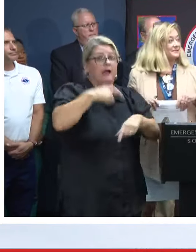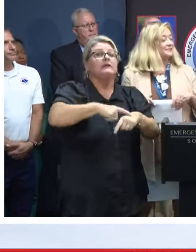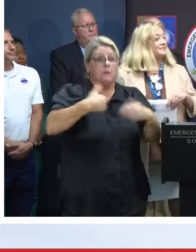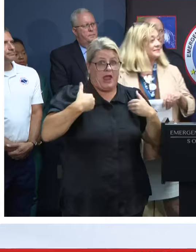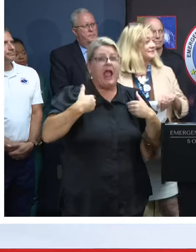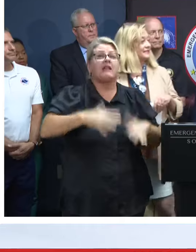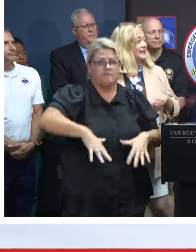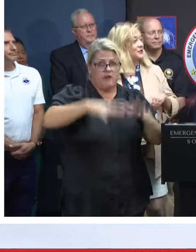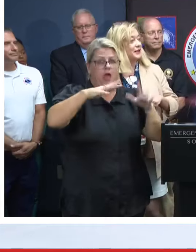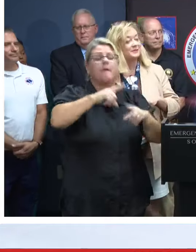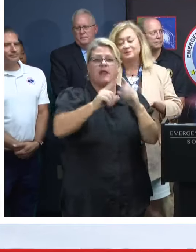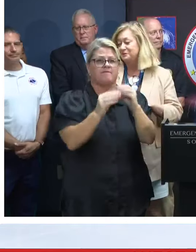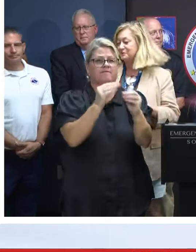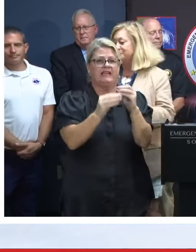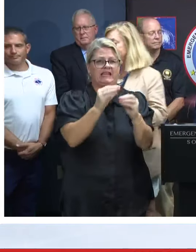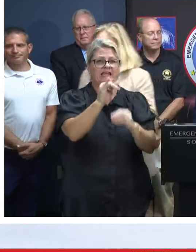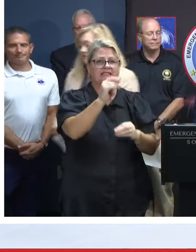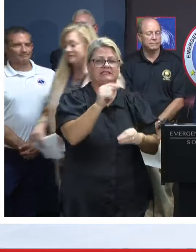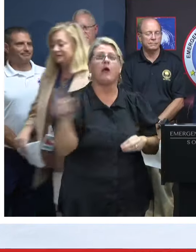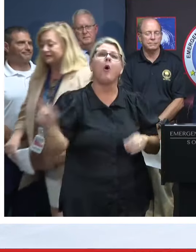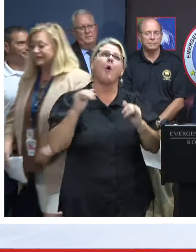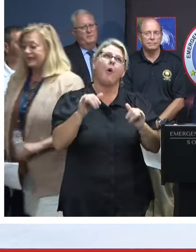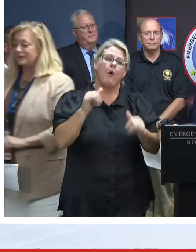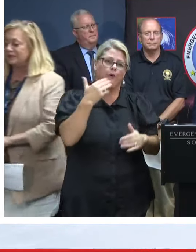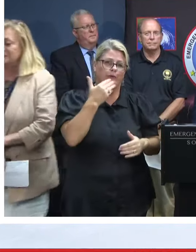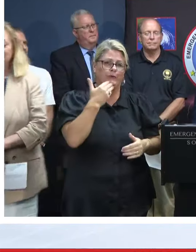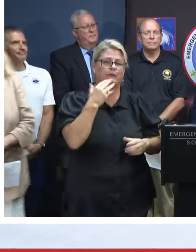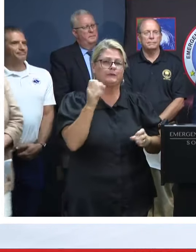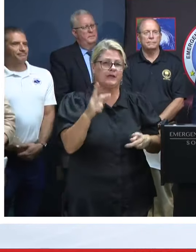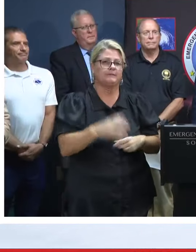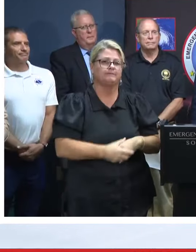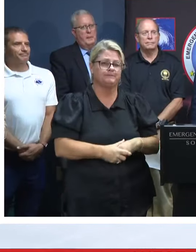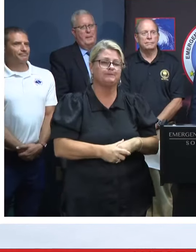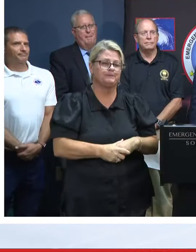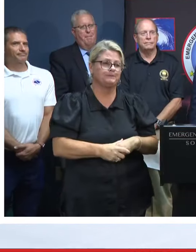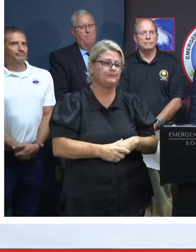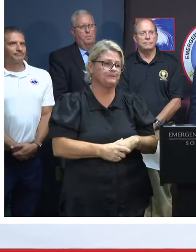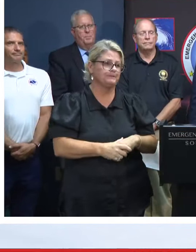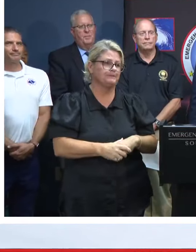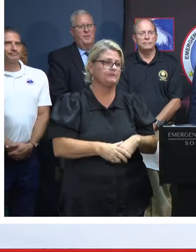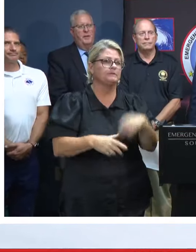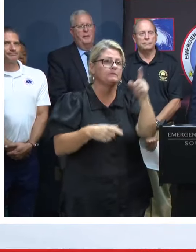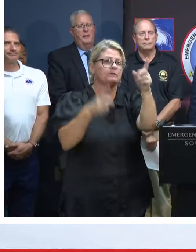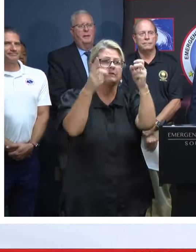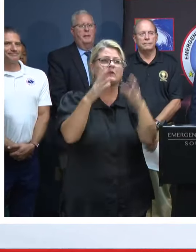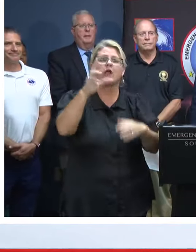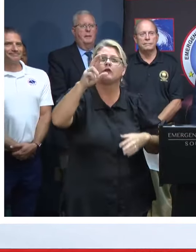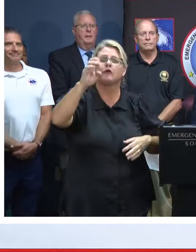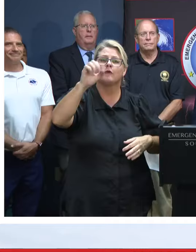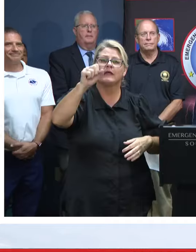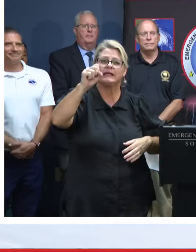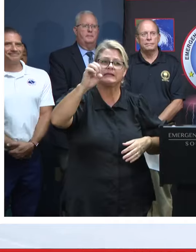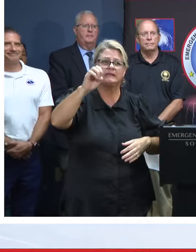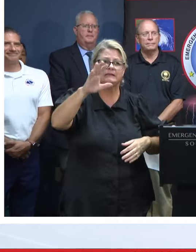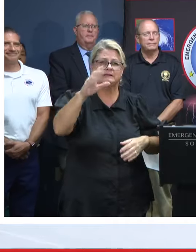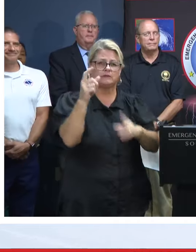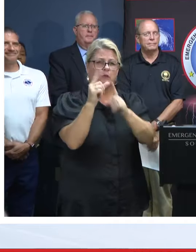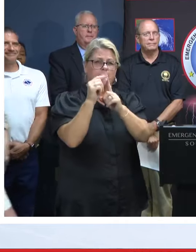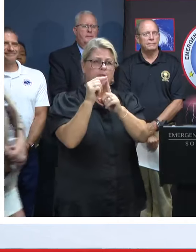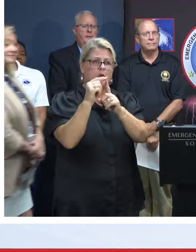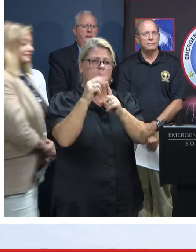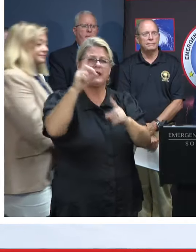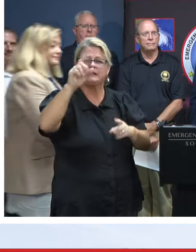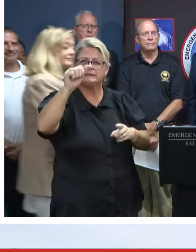flood, but that's been fixed. That's right. was a lot of a lot of Thank you. Director Reese, sorry, before you left. Could we get that